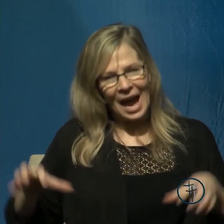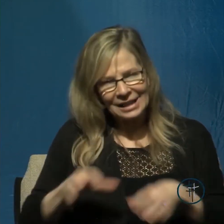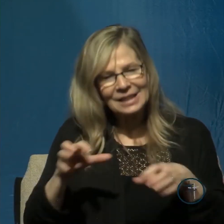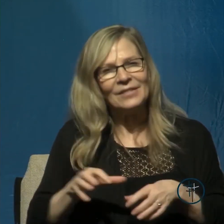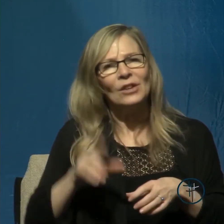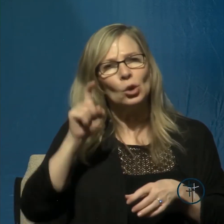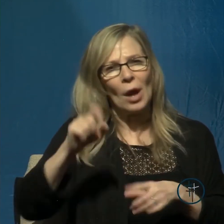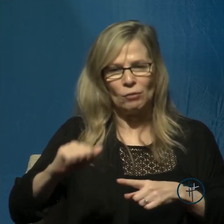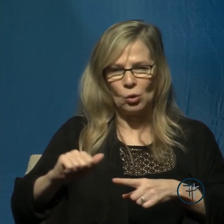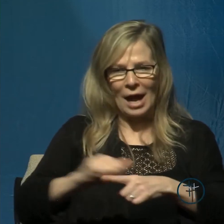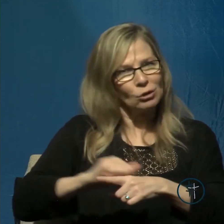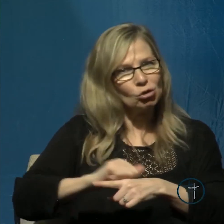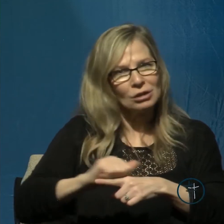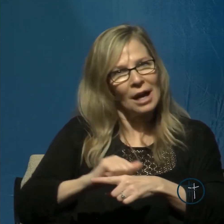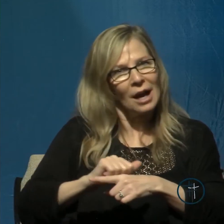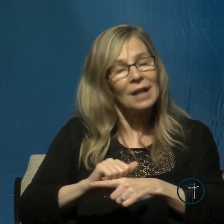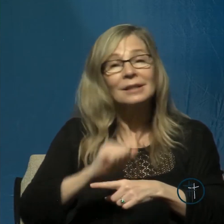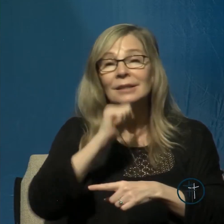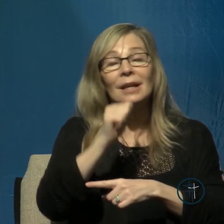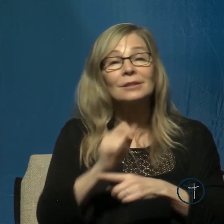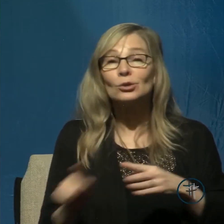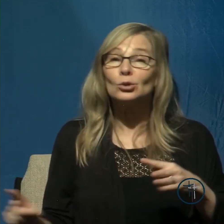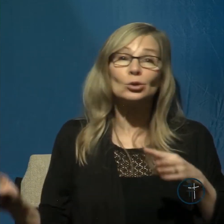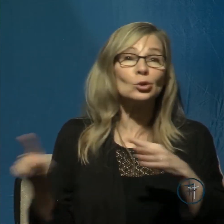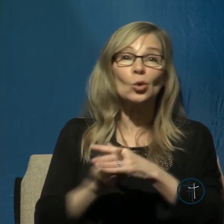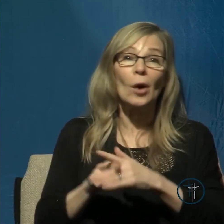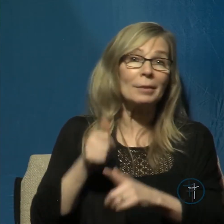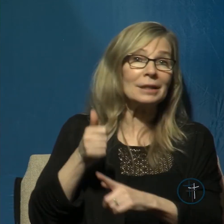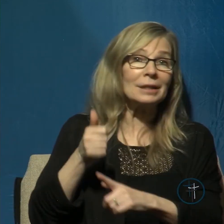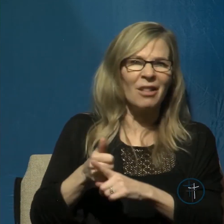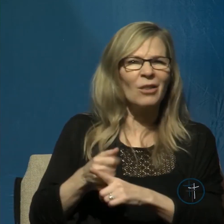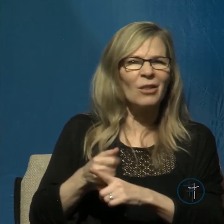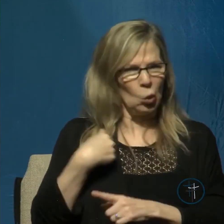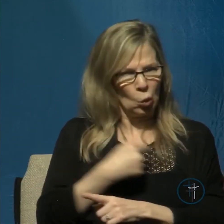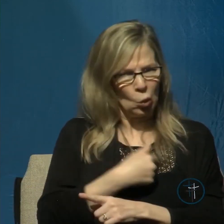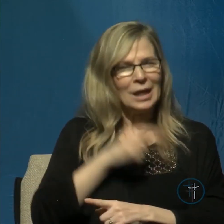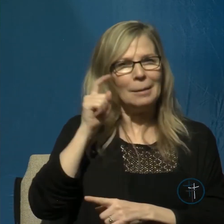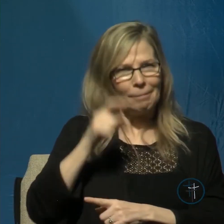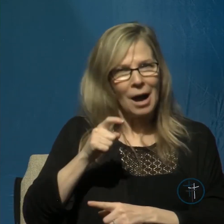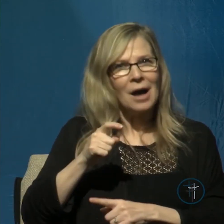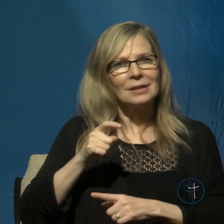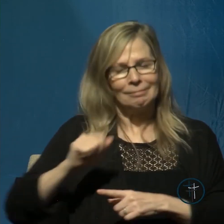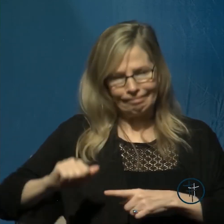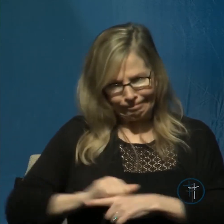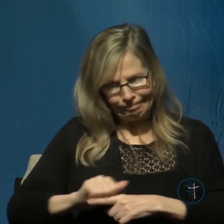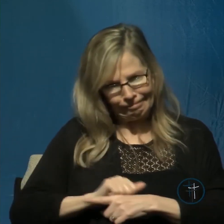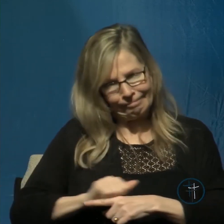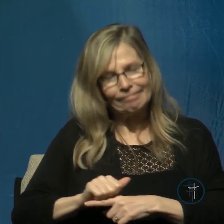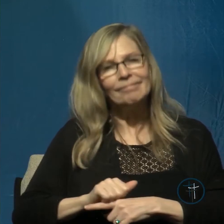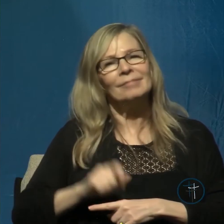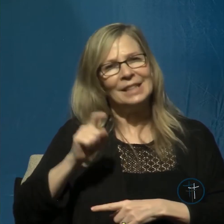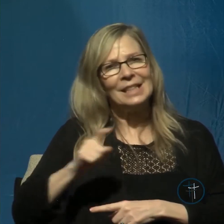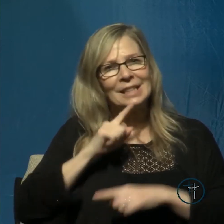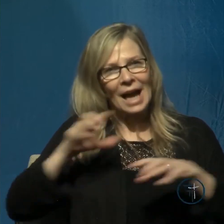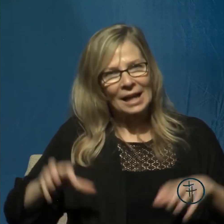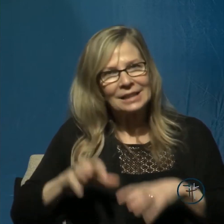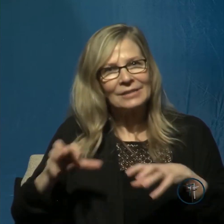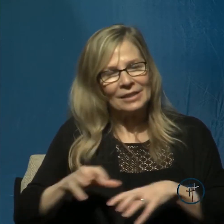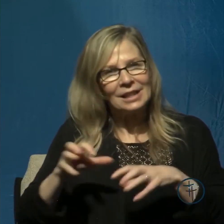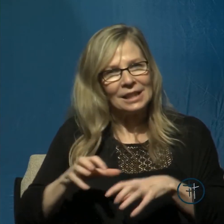exercised it does not come into operation itself you and I have to put it into operation it is a form of activity let